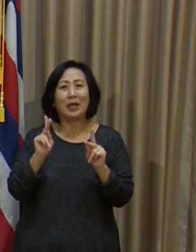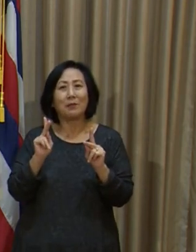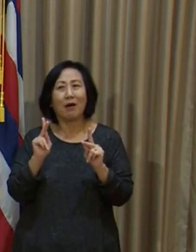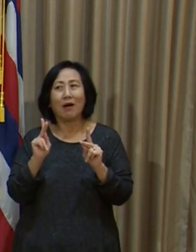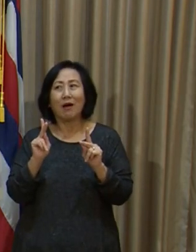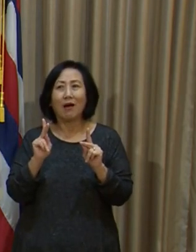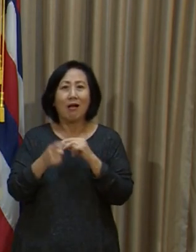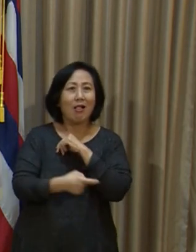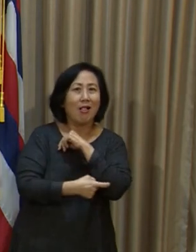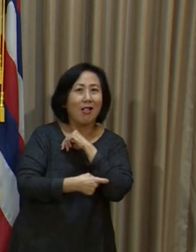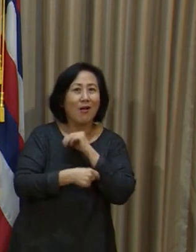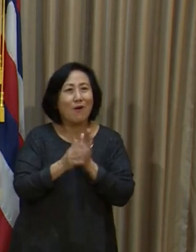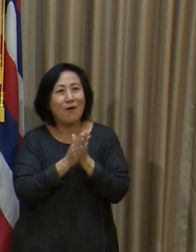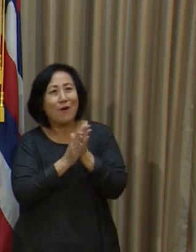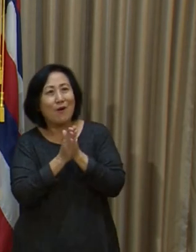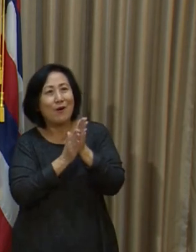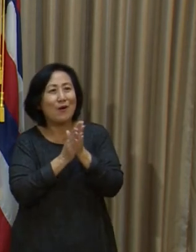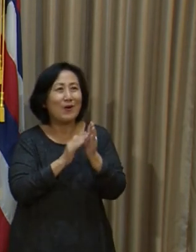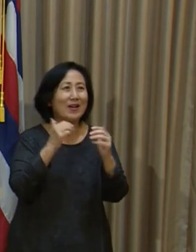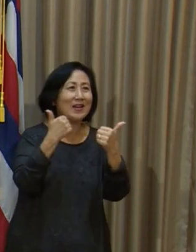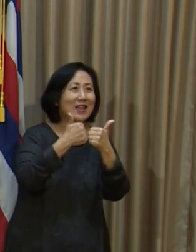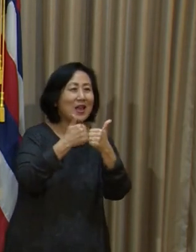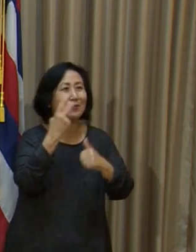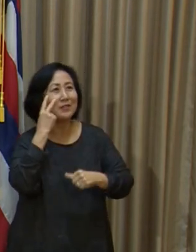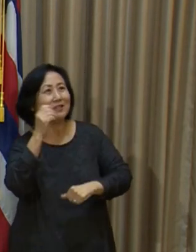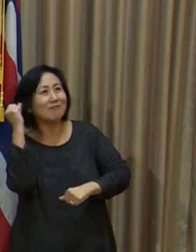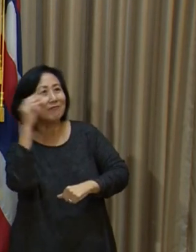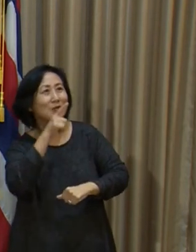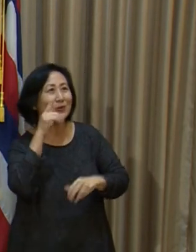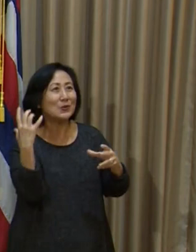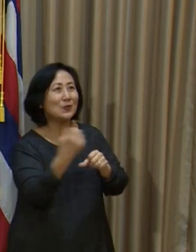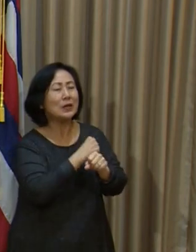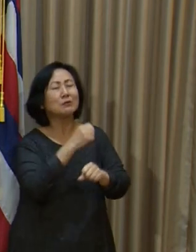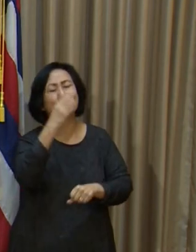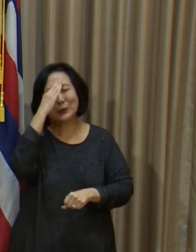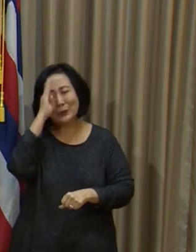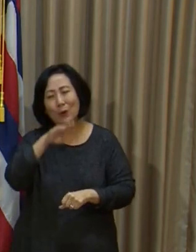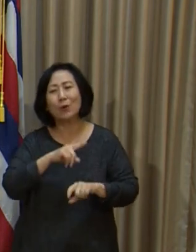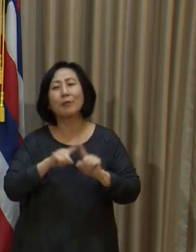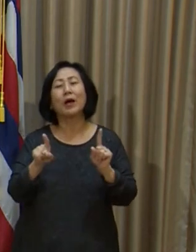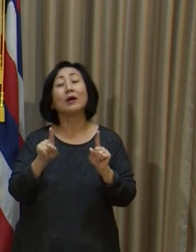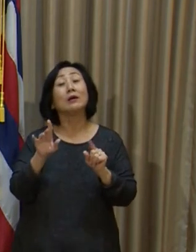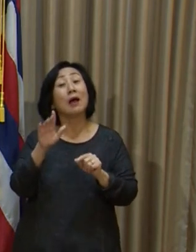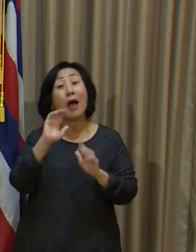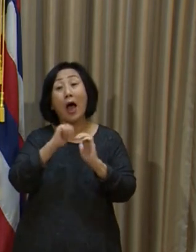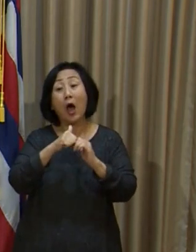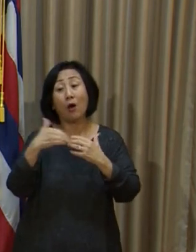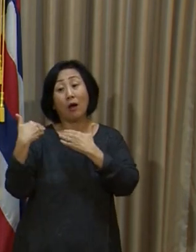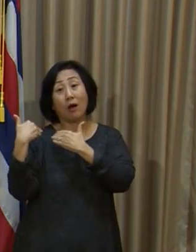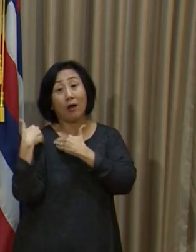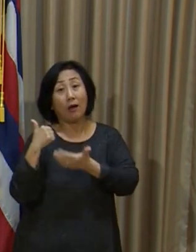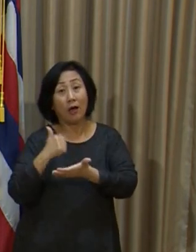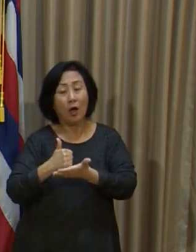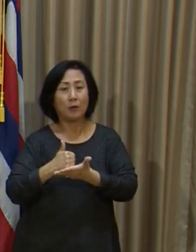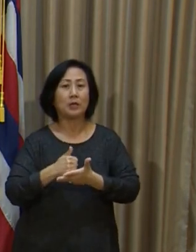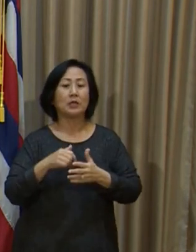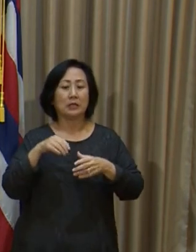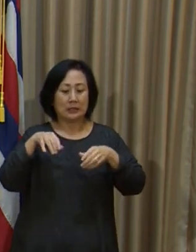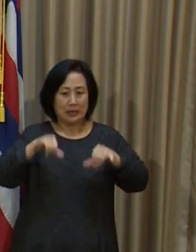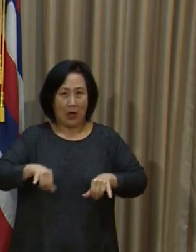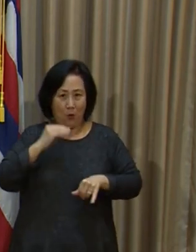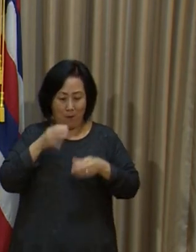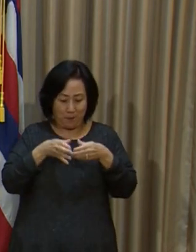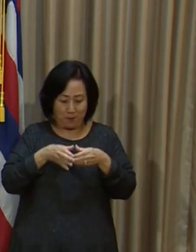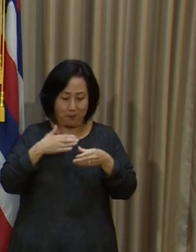fan interest in the game. But doing your part means to watch the game and celebrate within your